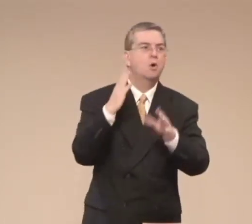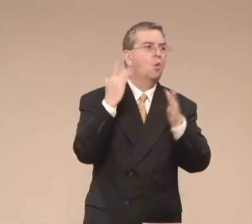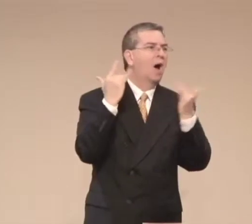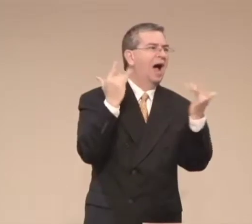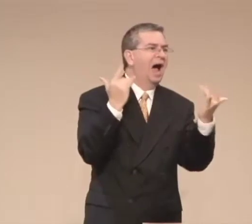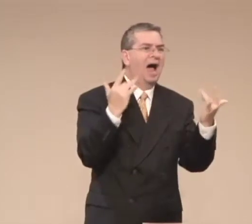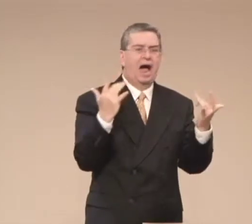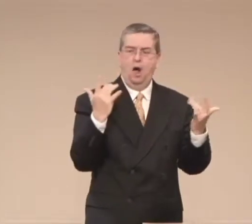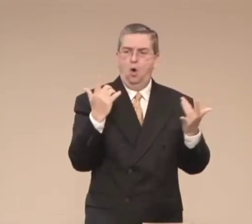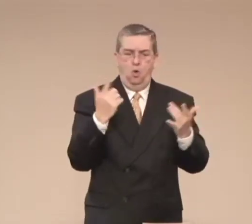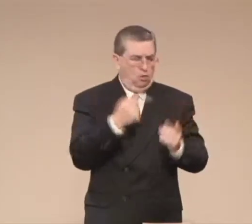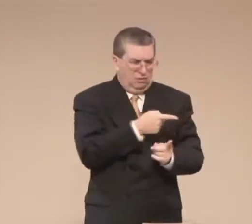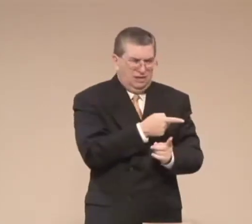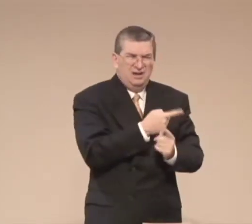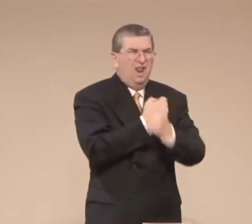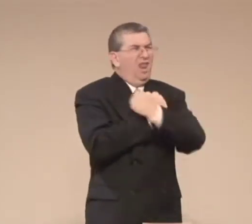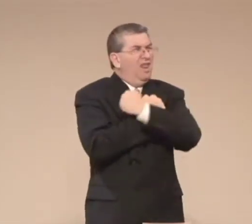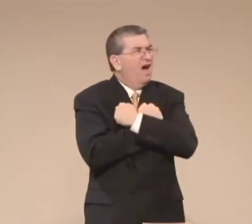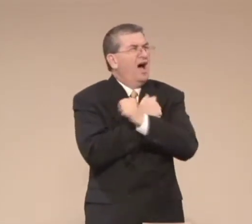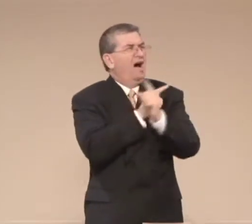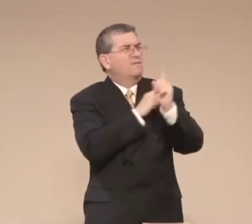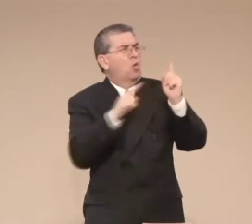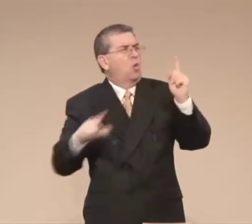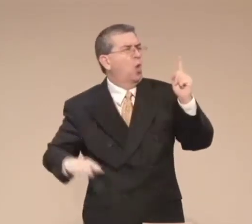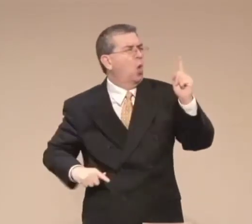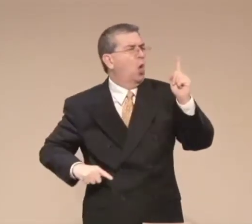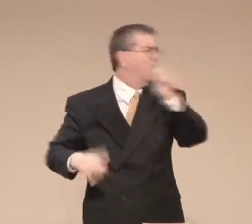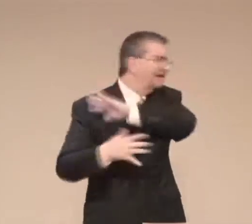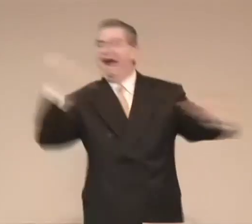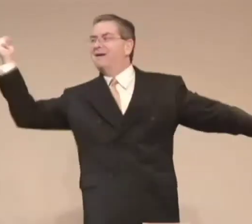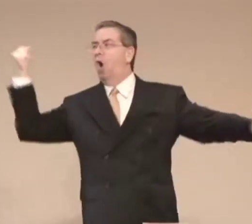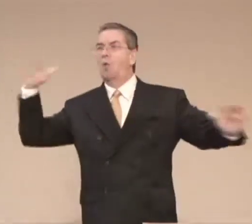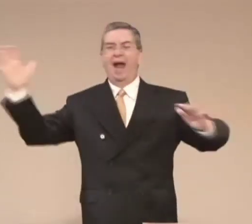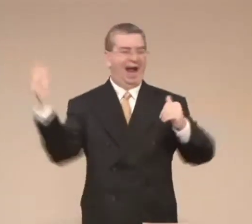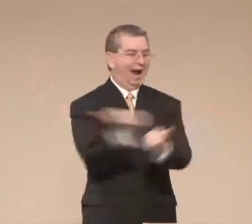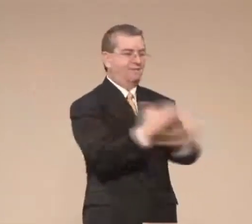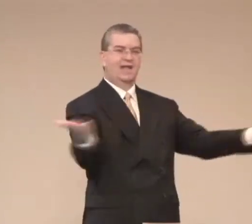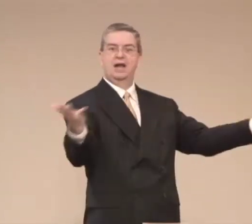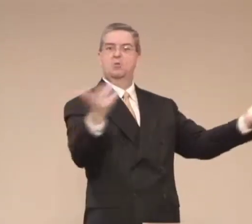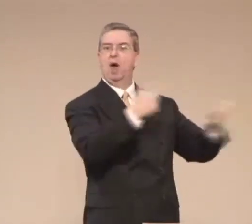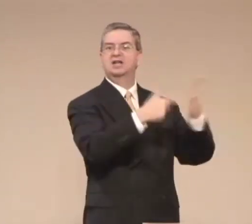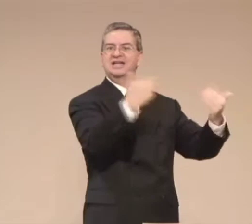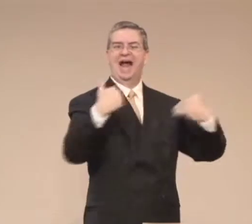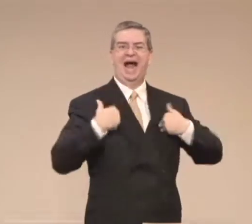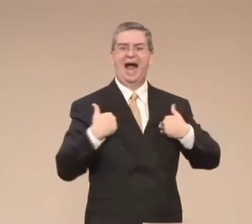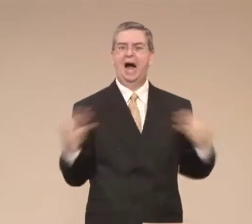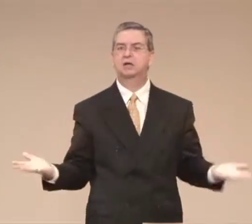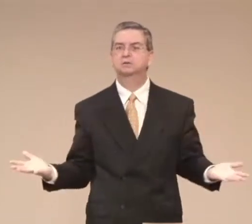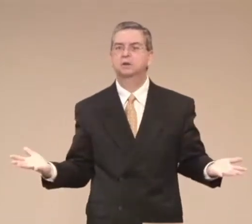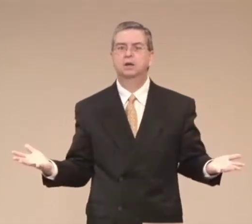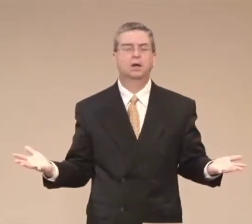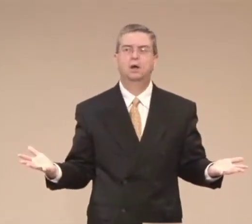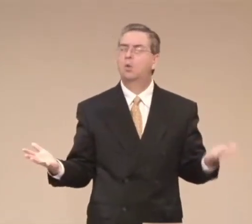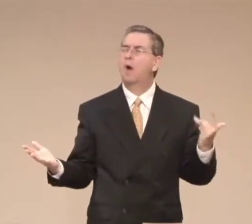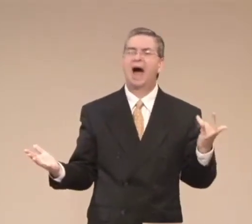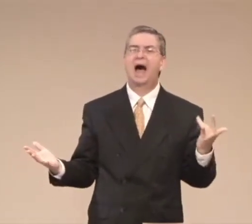that talked to him in a positive way and said, there's a reason why God lets you go through all this.